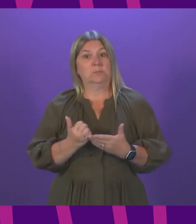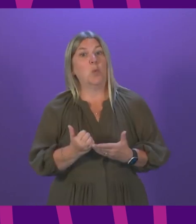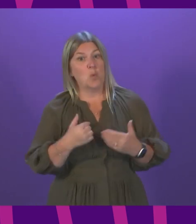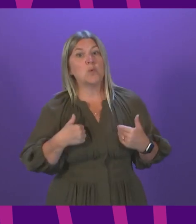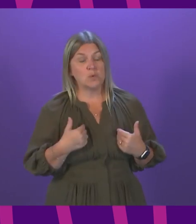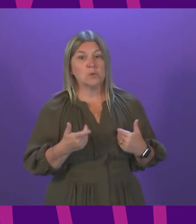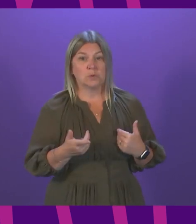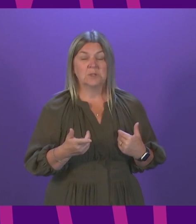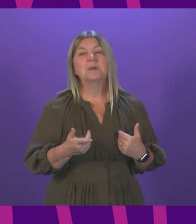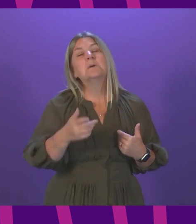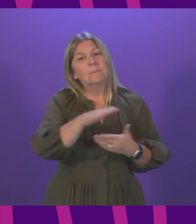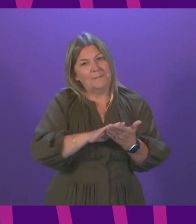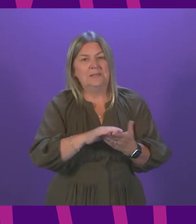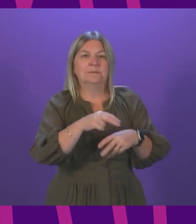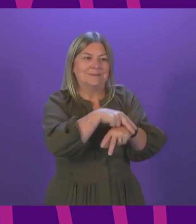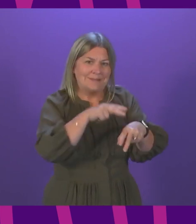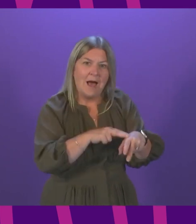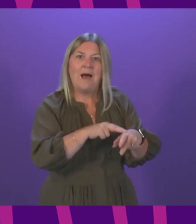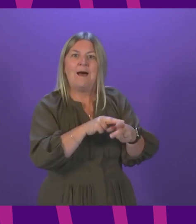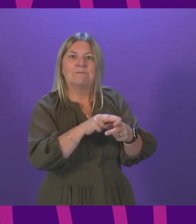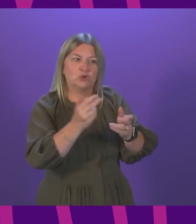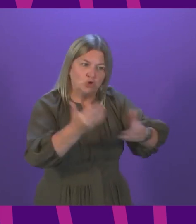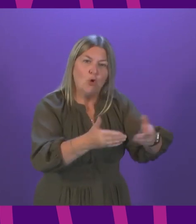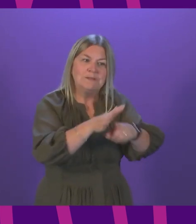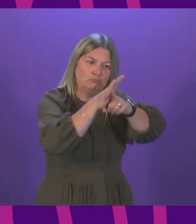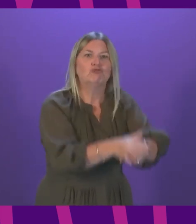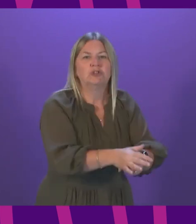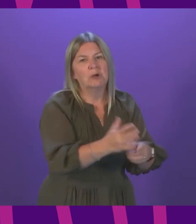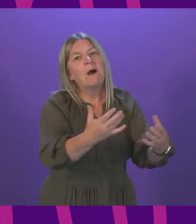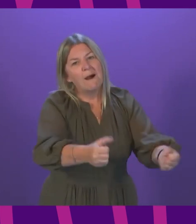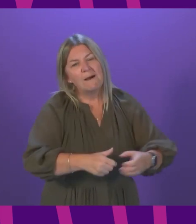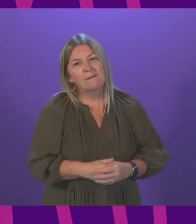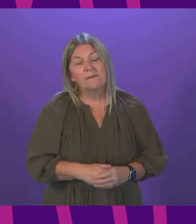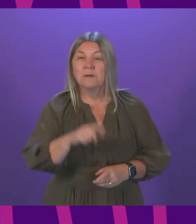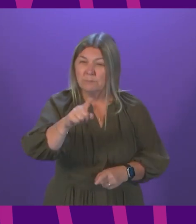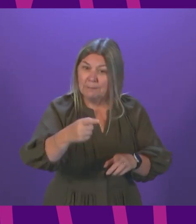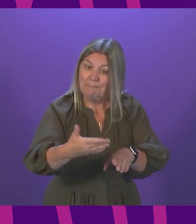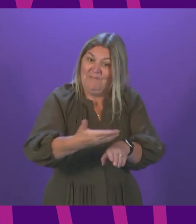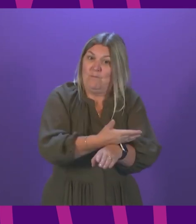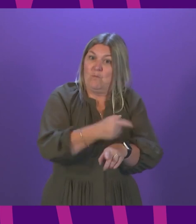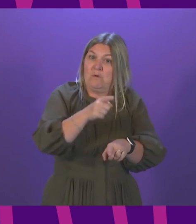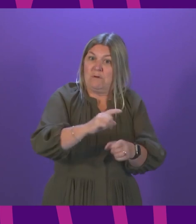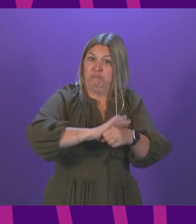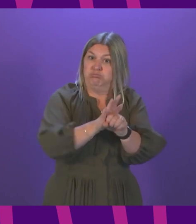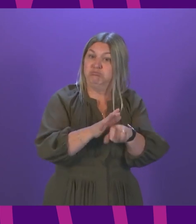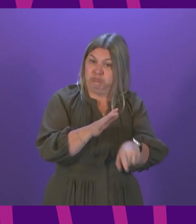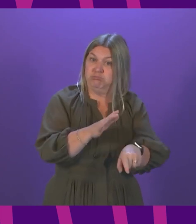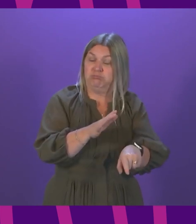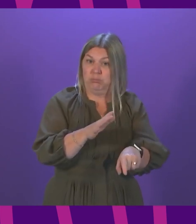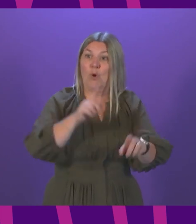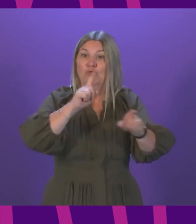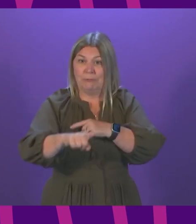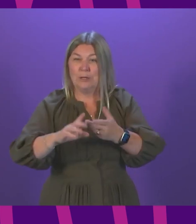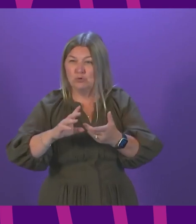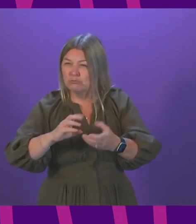services is intense. Before the pandemic, of course, we were reforming and redesigning mental health